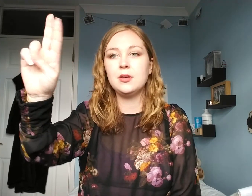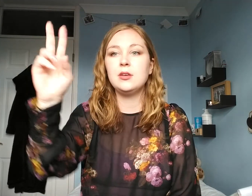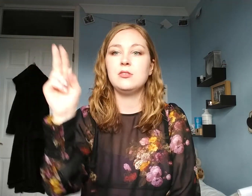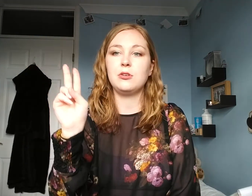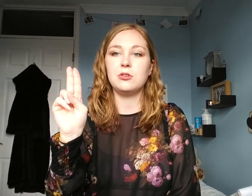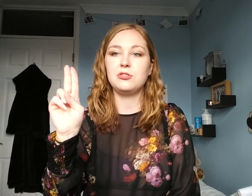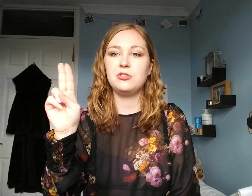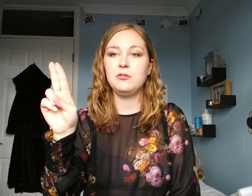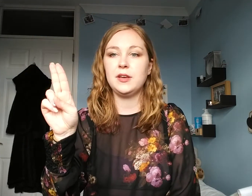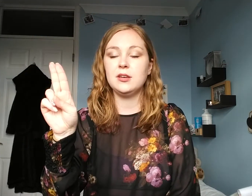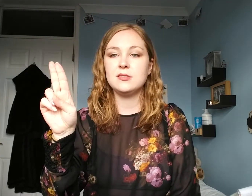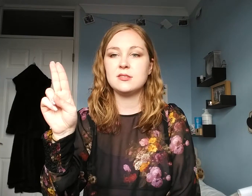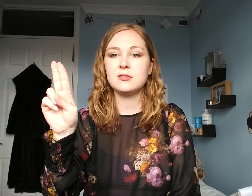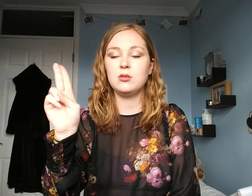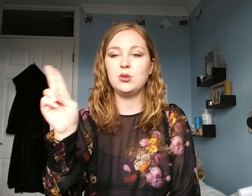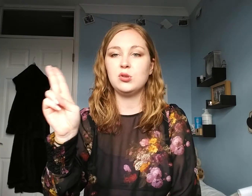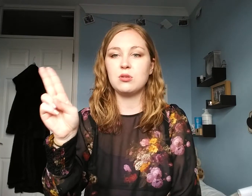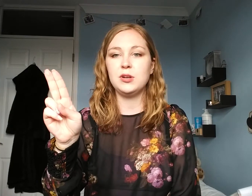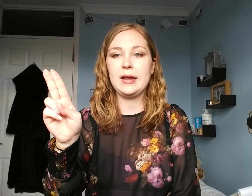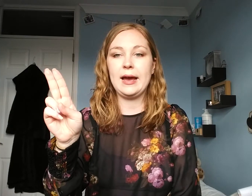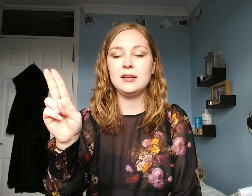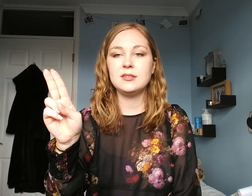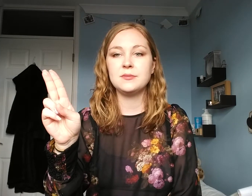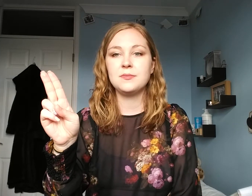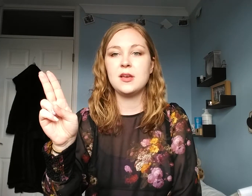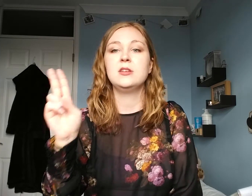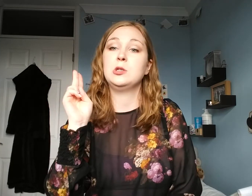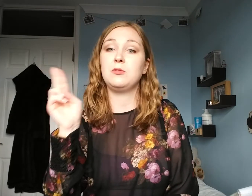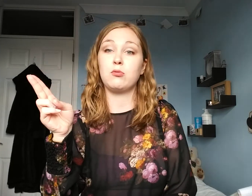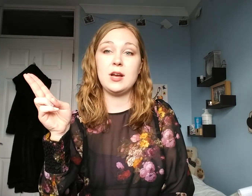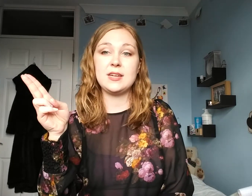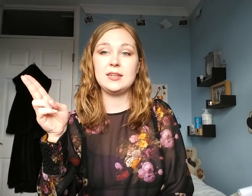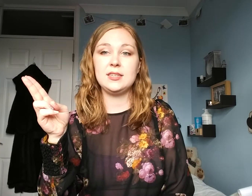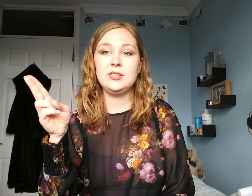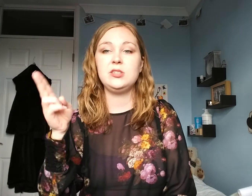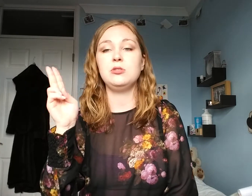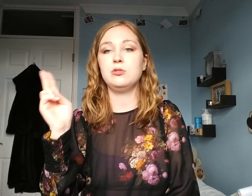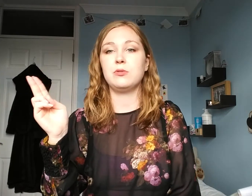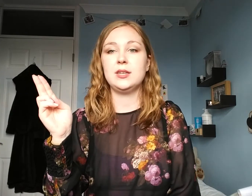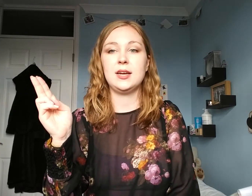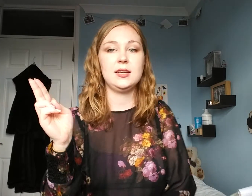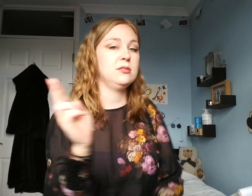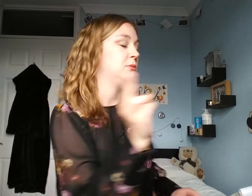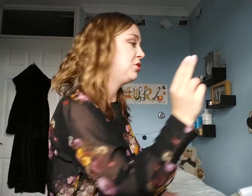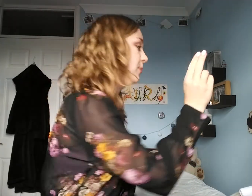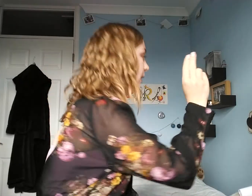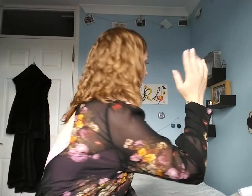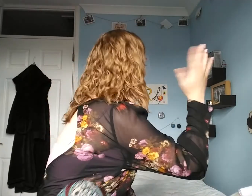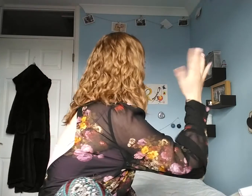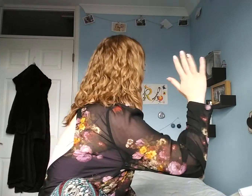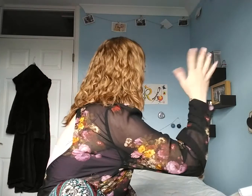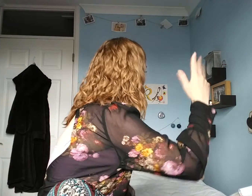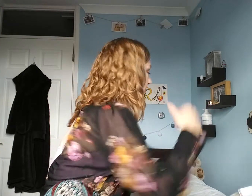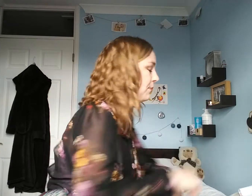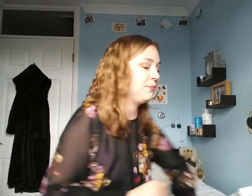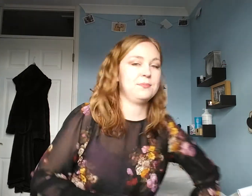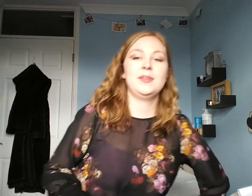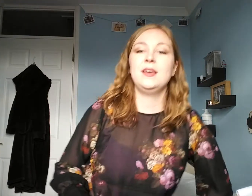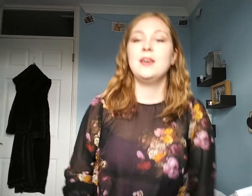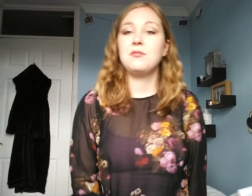So, you've got two fingers on your dominant hand. So, if you're right-handed, use your right hand, which would be that one. If